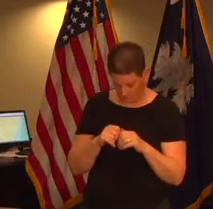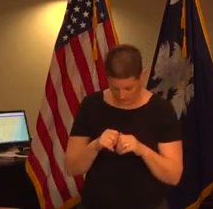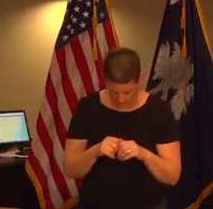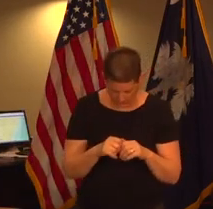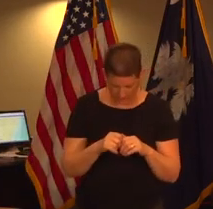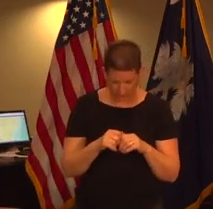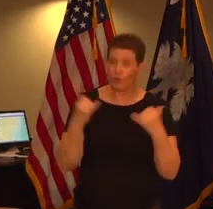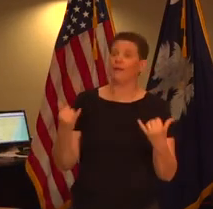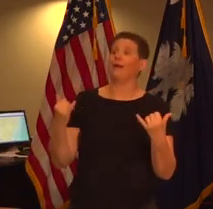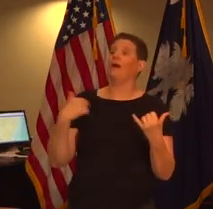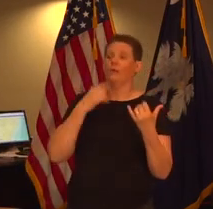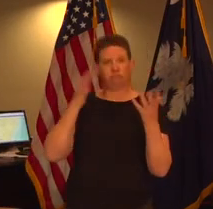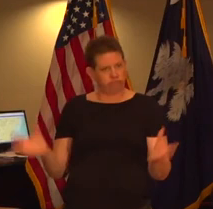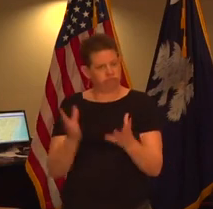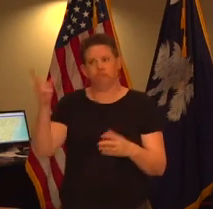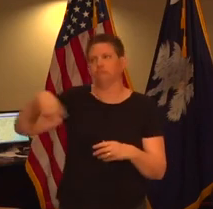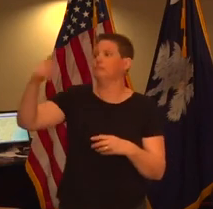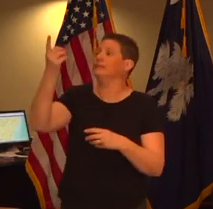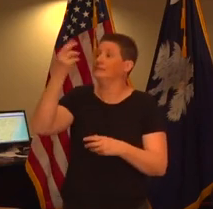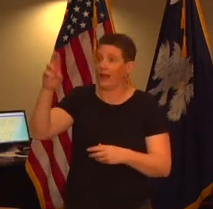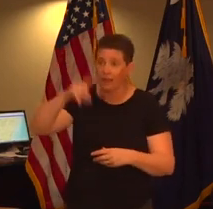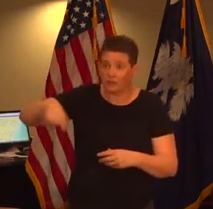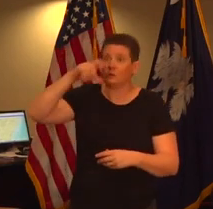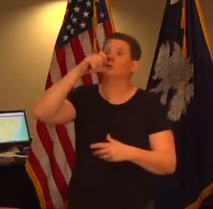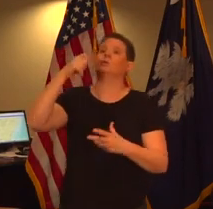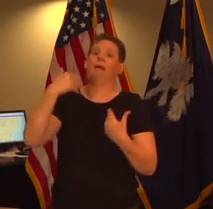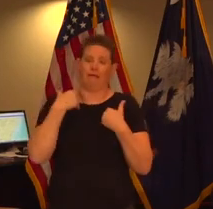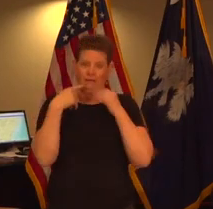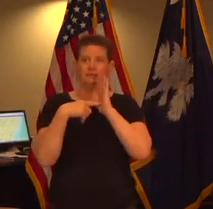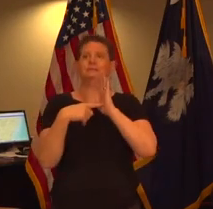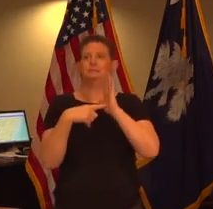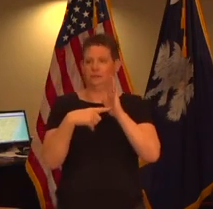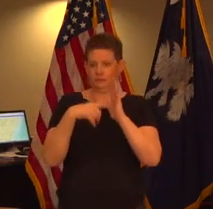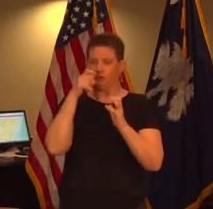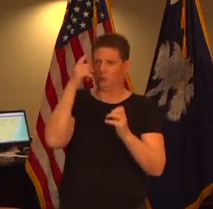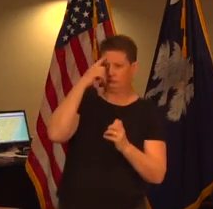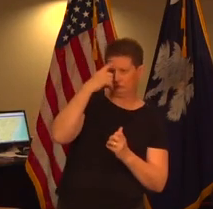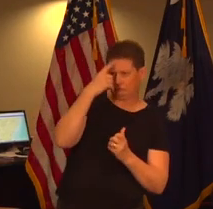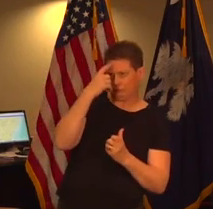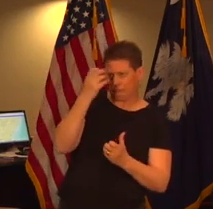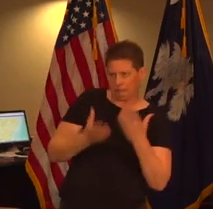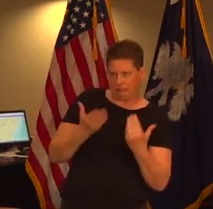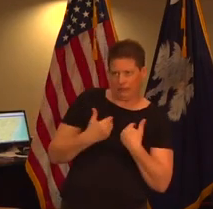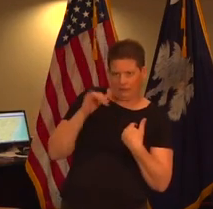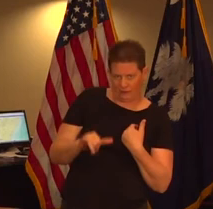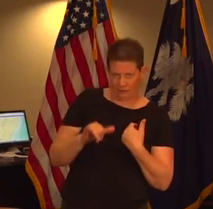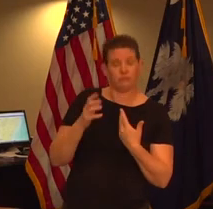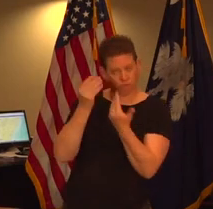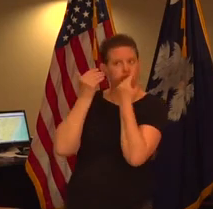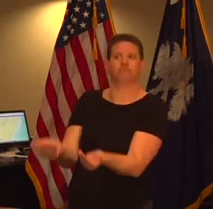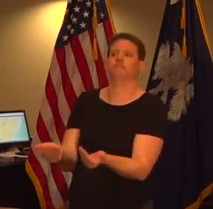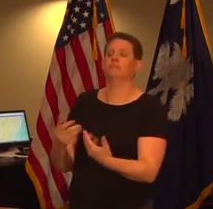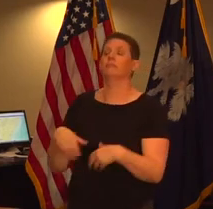encouraging providers to continue to test those who present with the symptoms suggestive of the disease we're also strongly encouraging